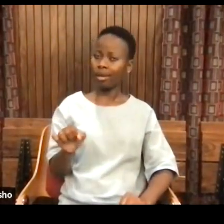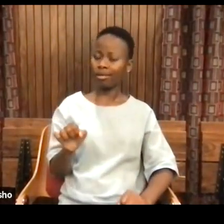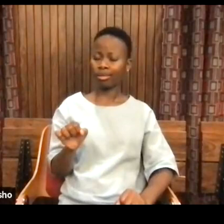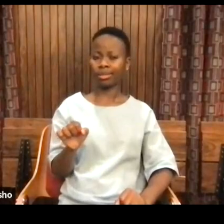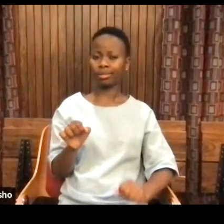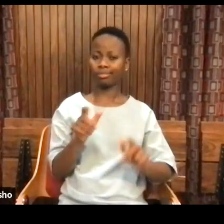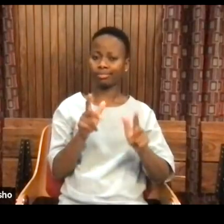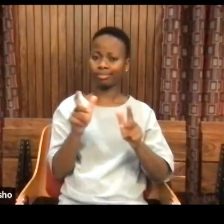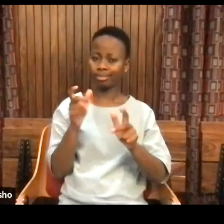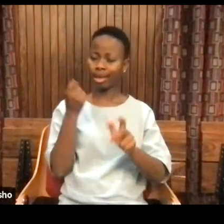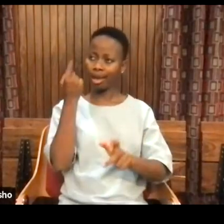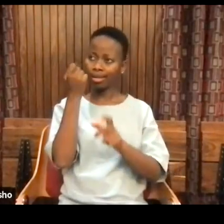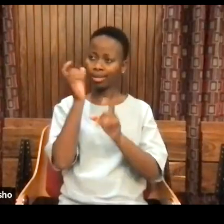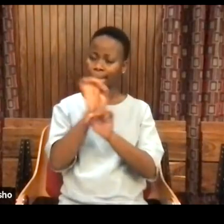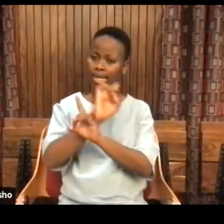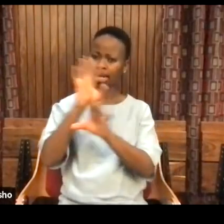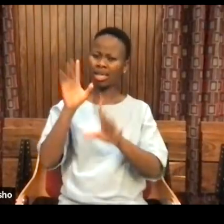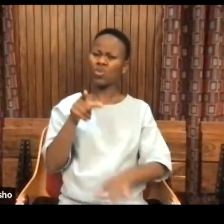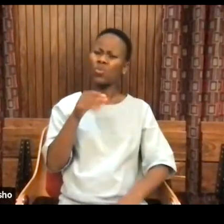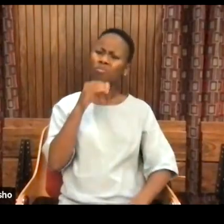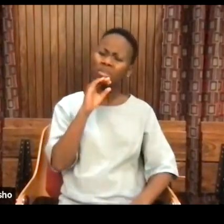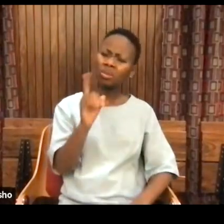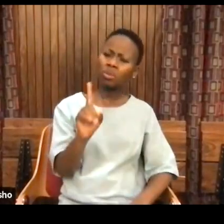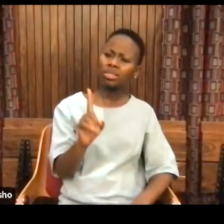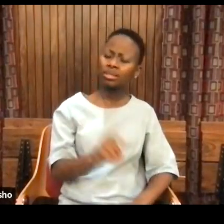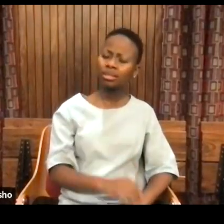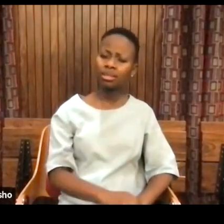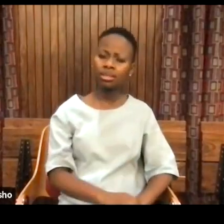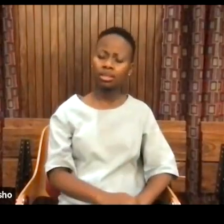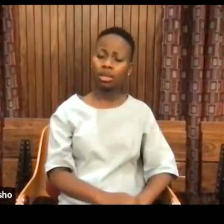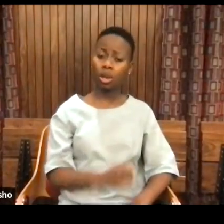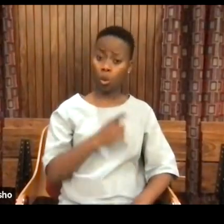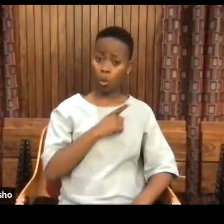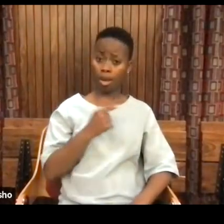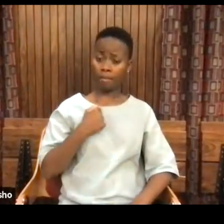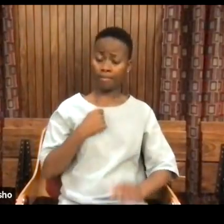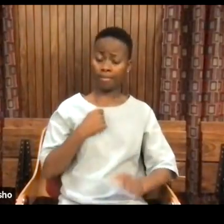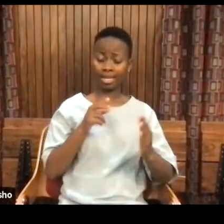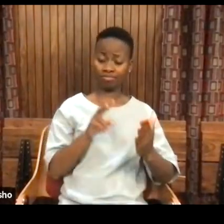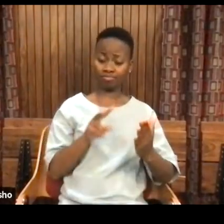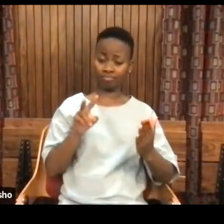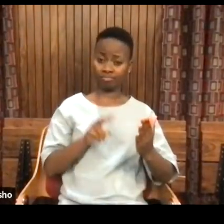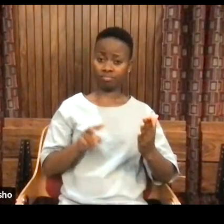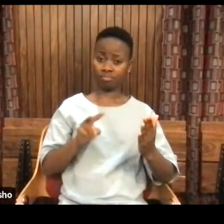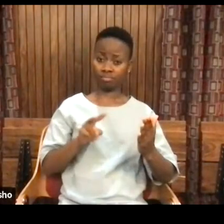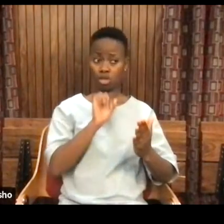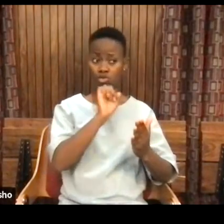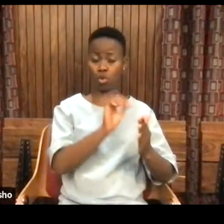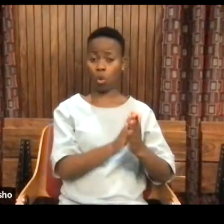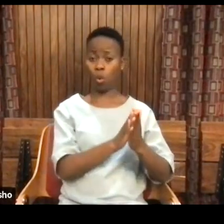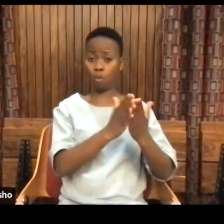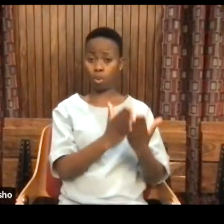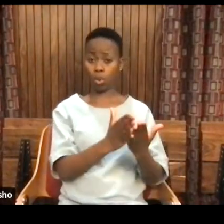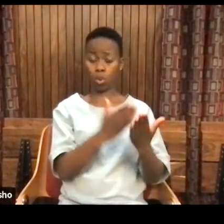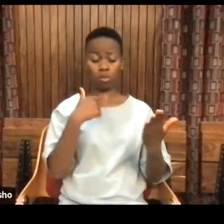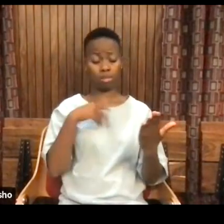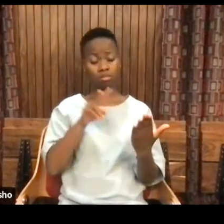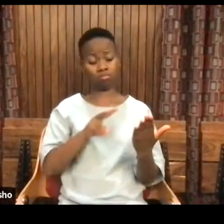understand clearly what you mean. Because when I was reading in one of your books,